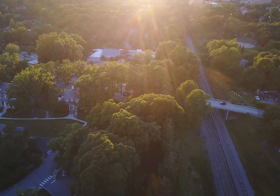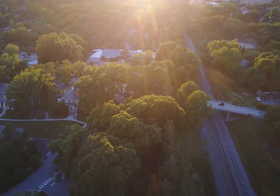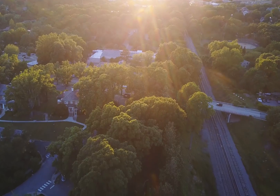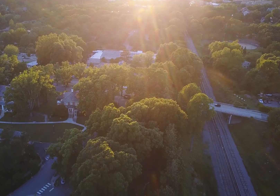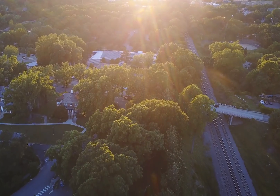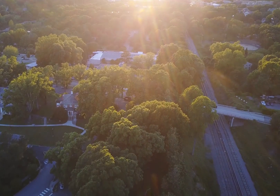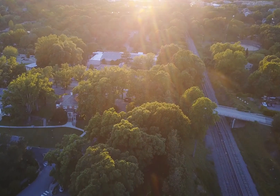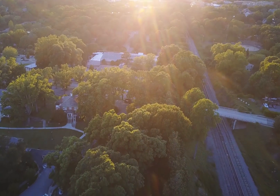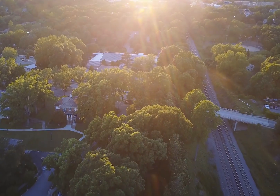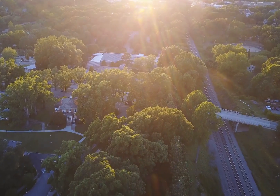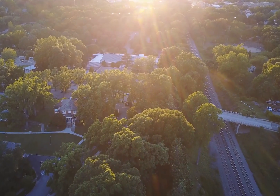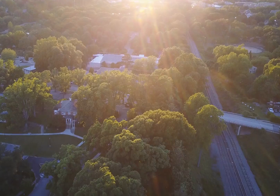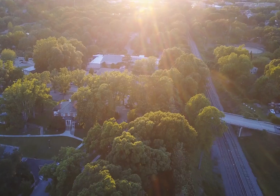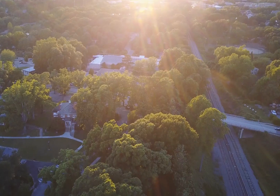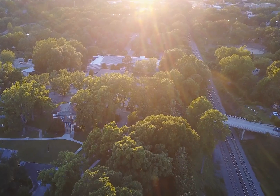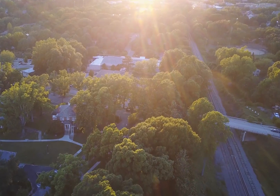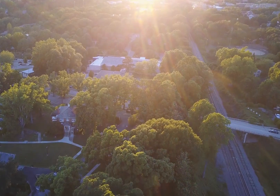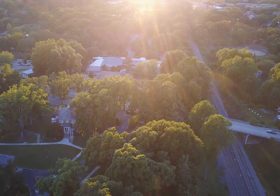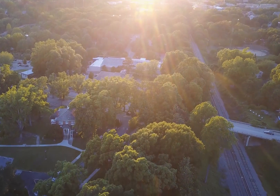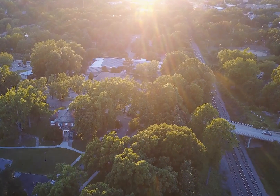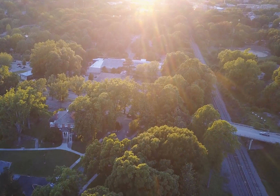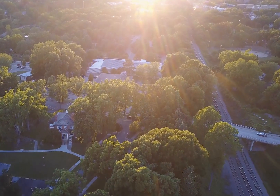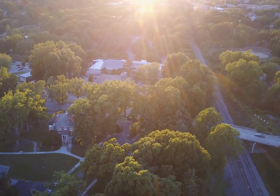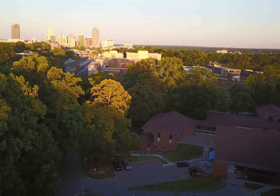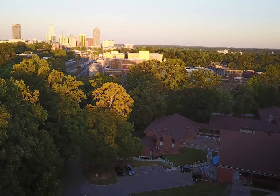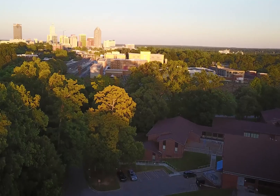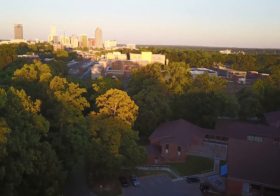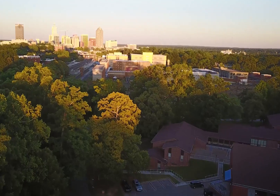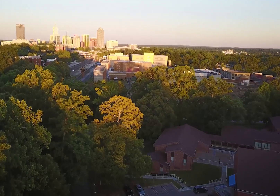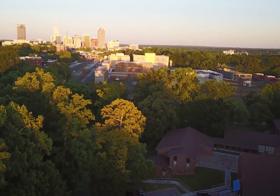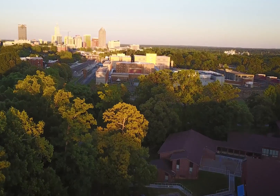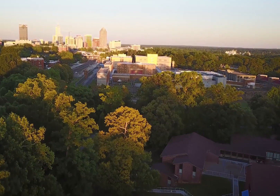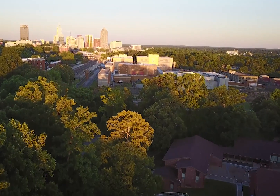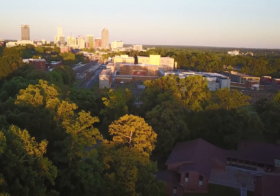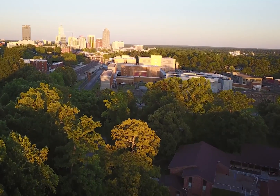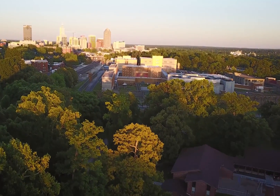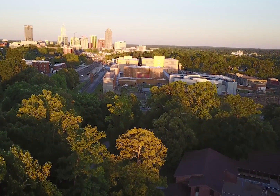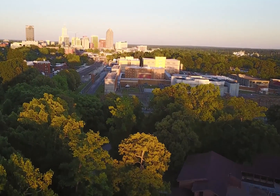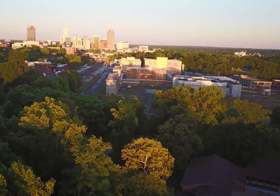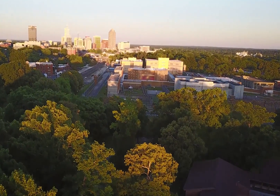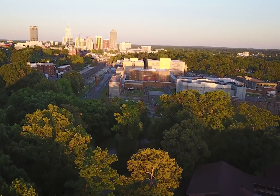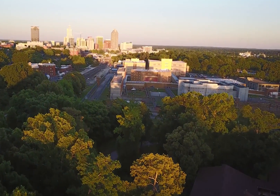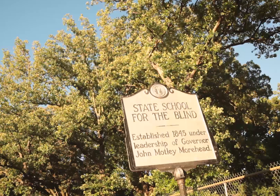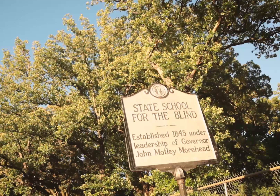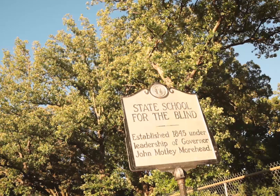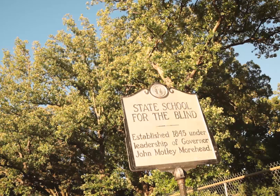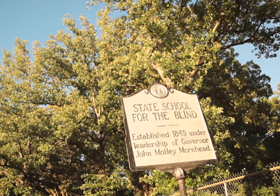Many of our students come from lower socioeconomic strata, high poverty level, and we have a challenge of educating